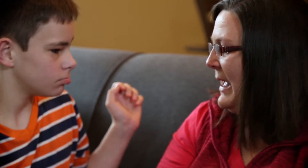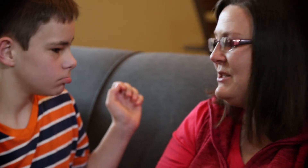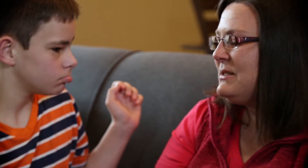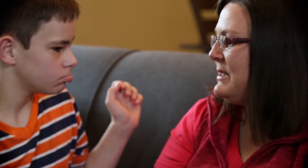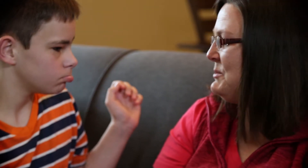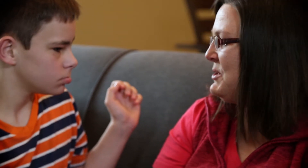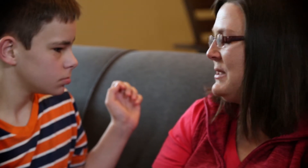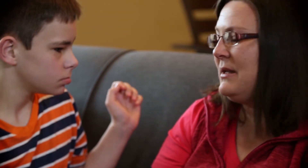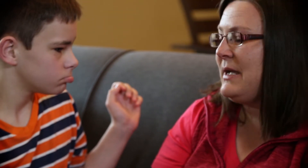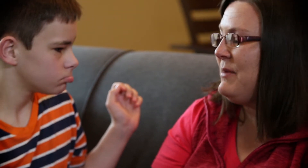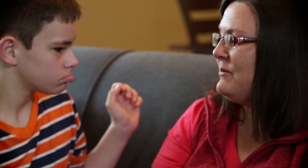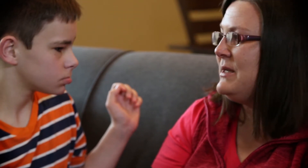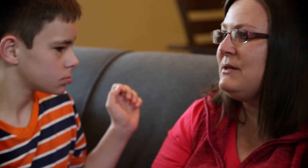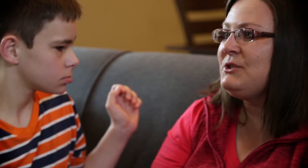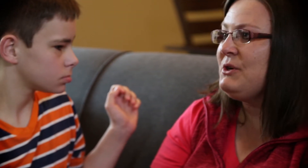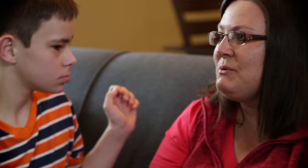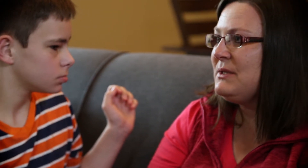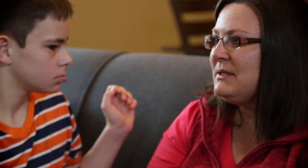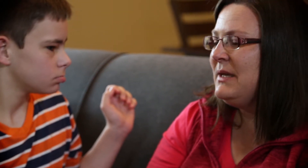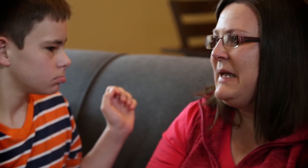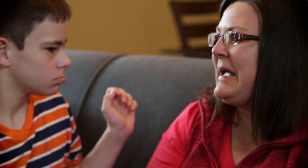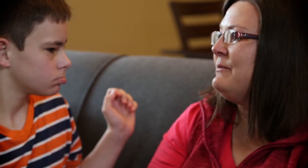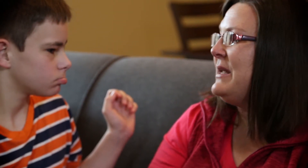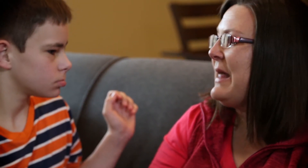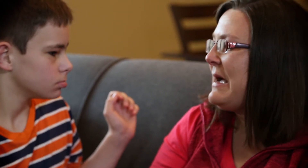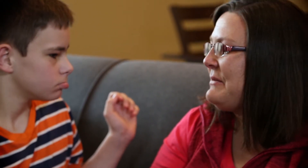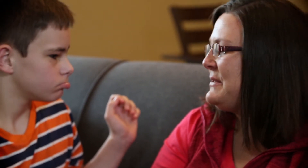And just seeing his personality come out when he tells jokes and when he laughs.